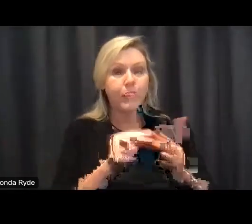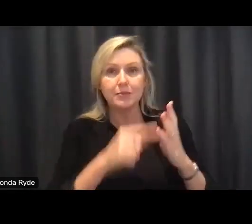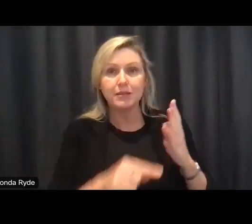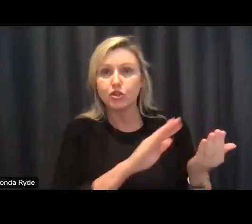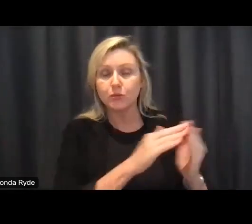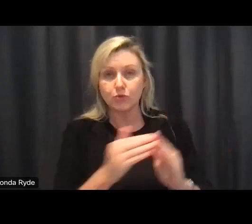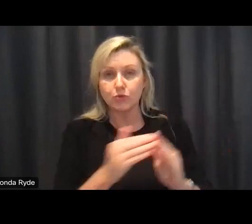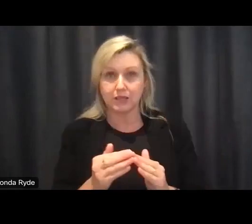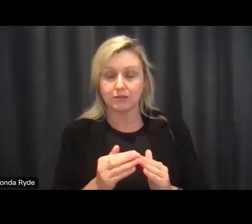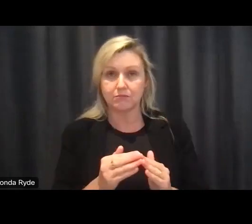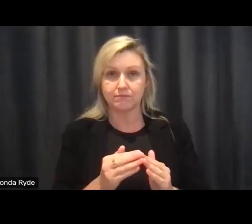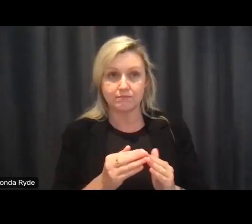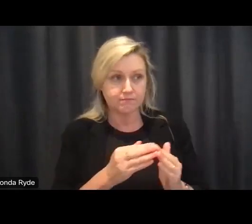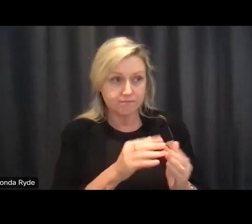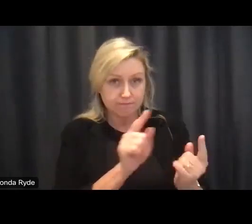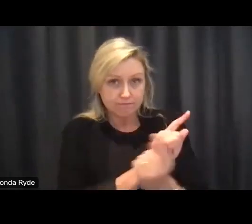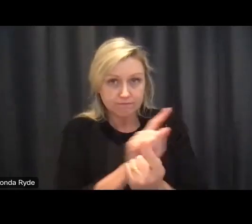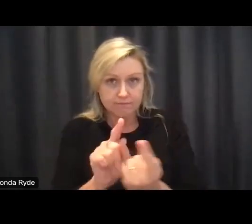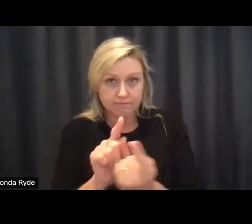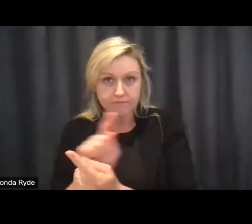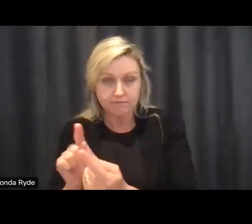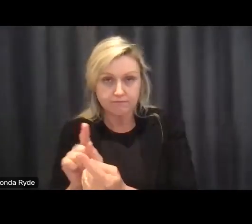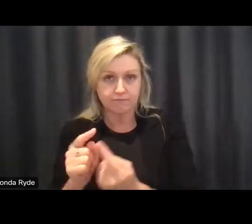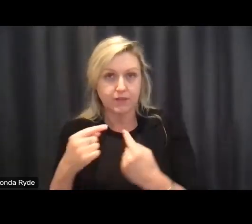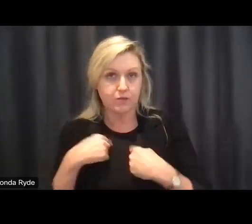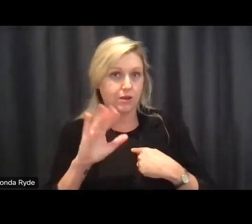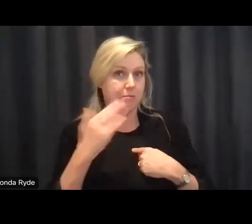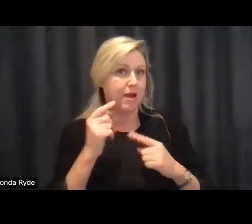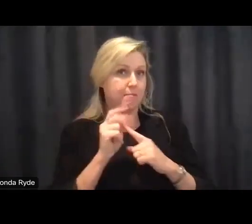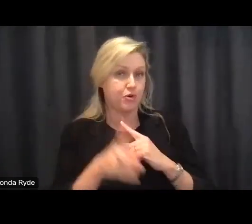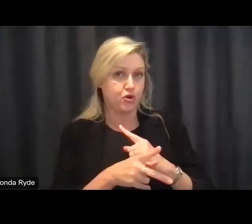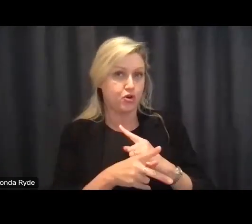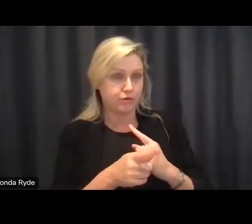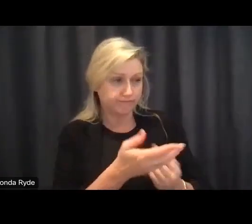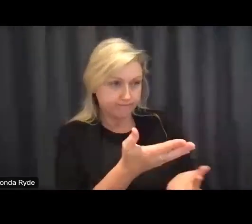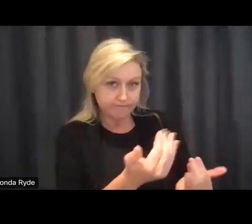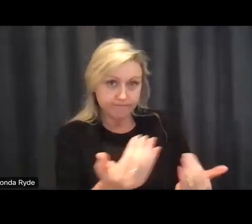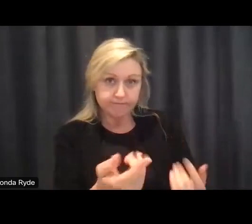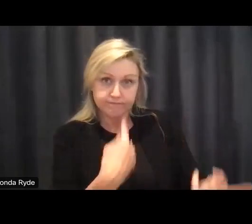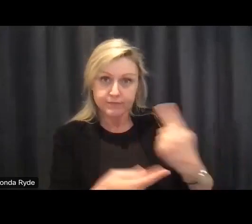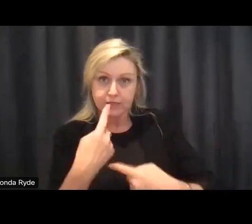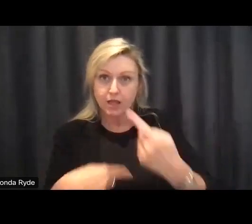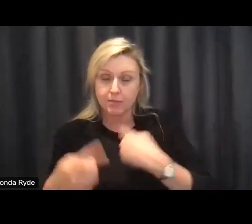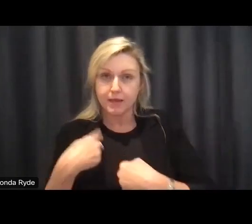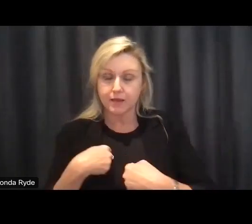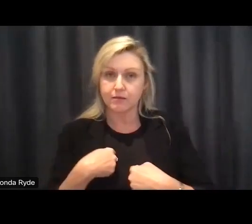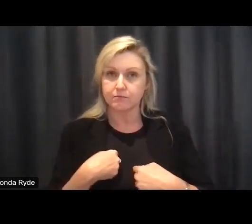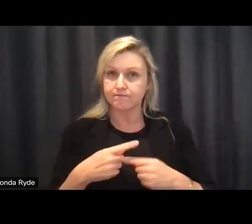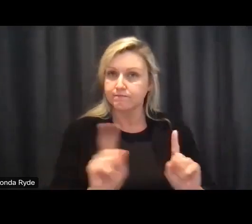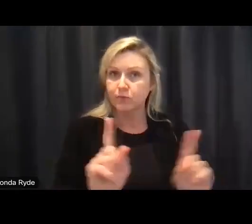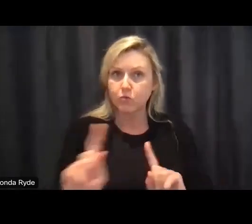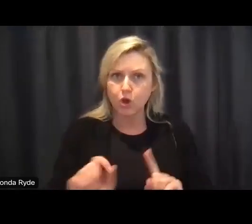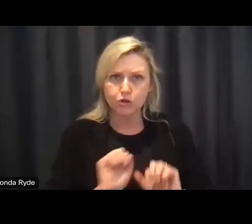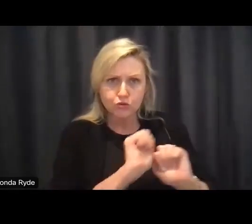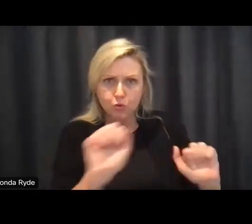disability here in perth because we want to know from them what issues they've faced and their ideas